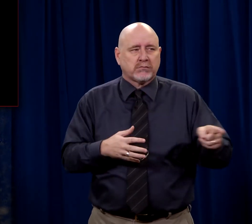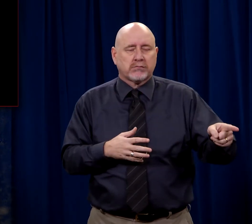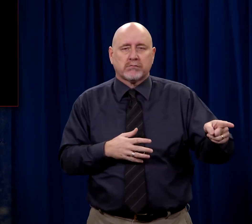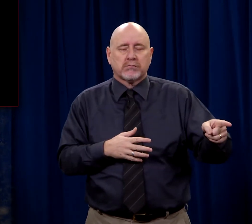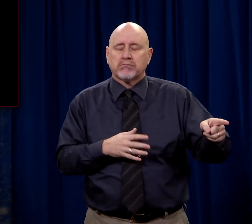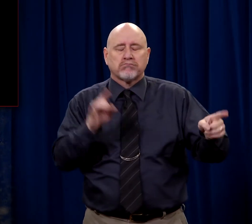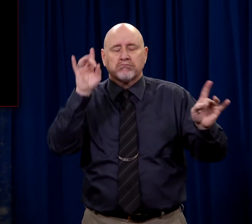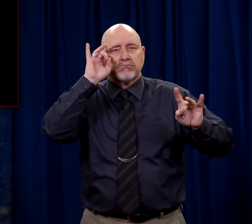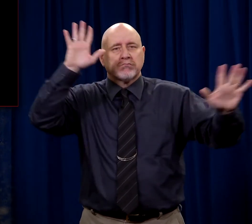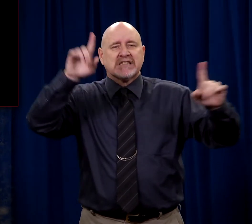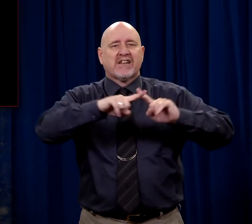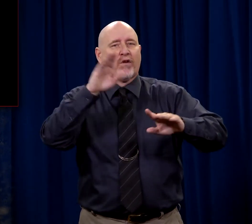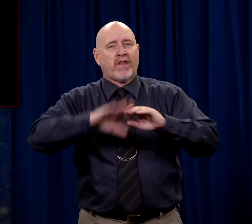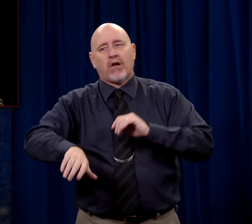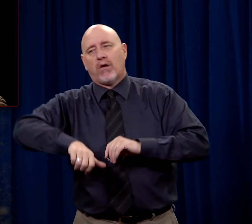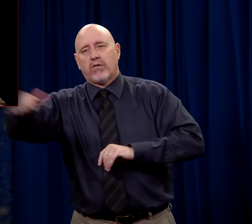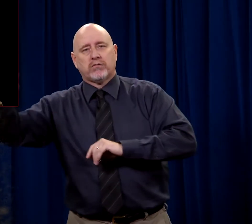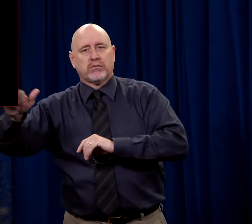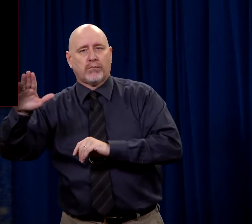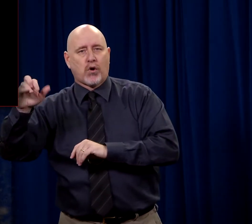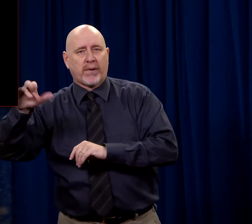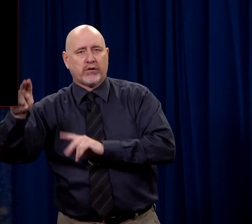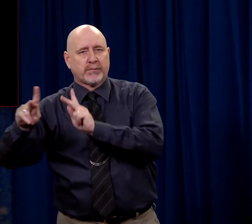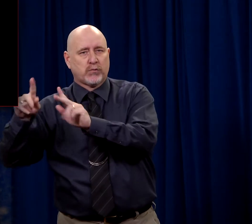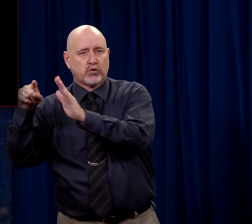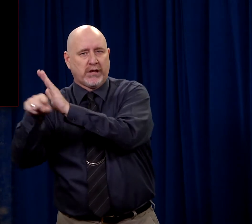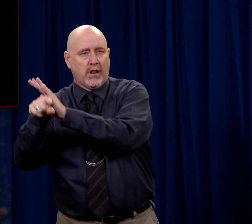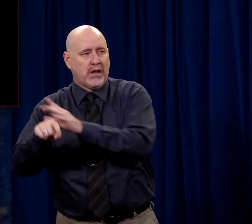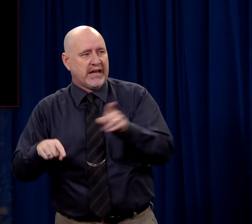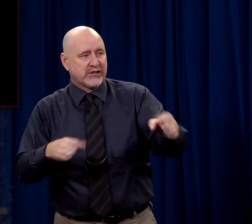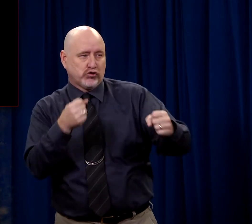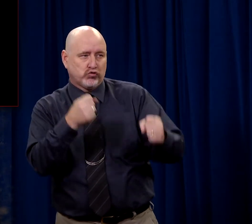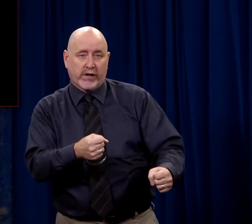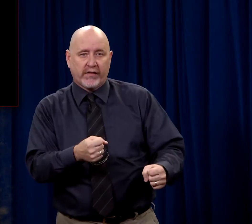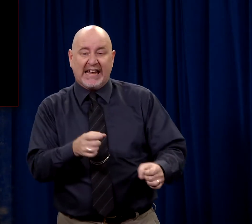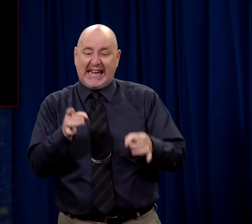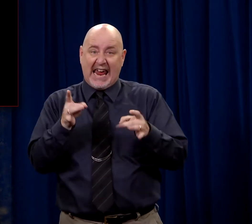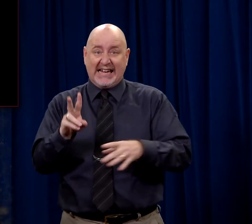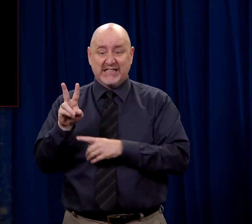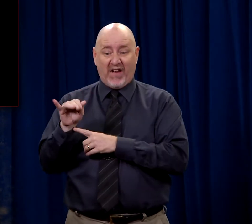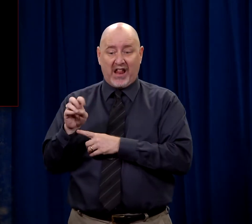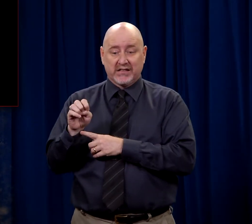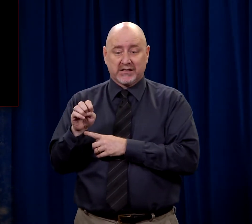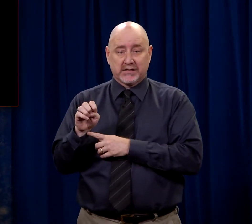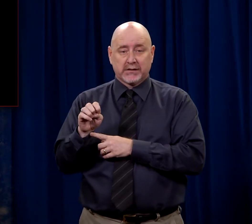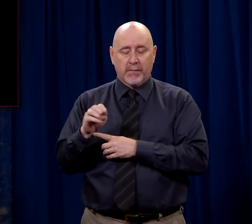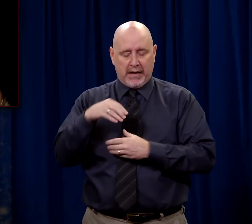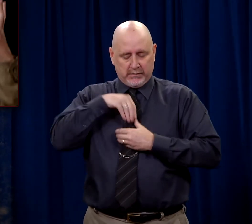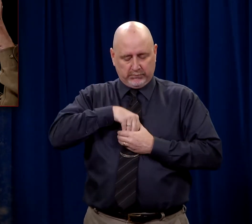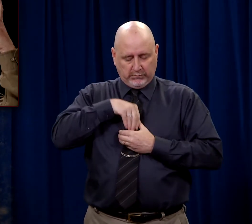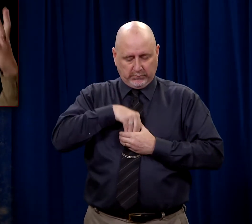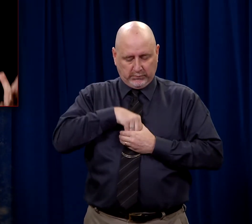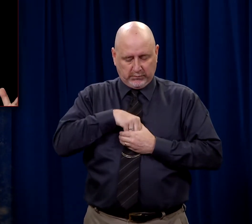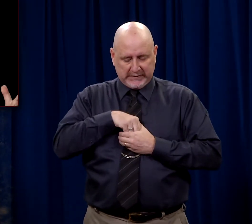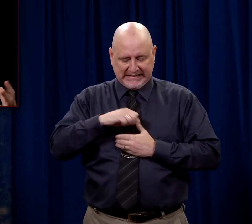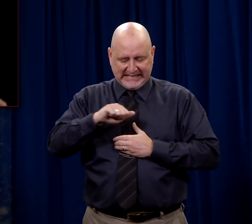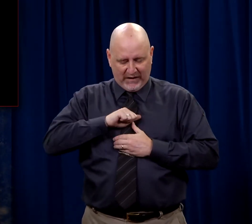He was totally different from the barbarian. His strength lay in that he hated violence, but he possessed such